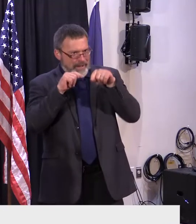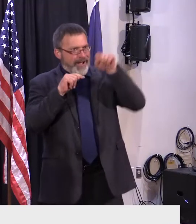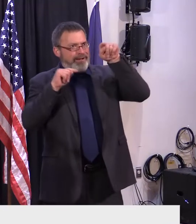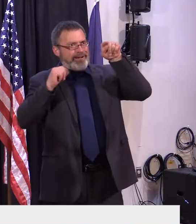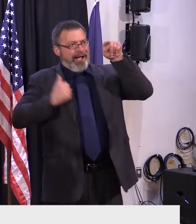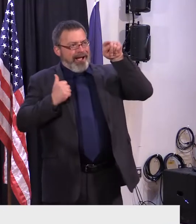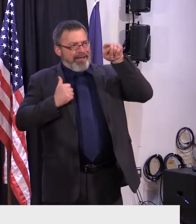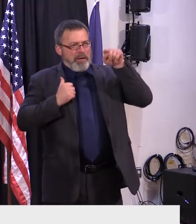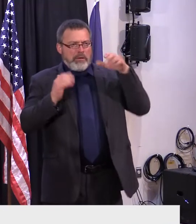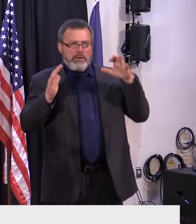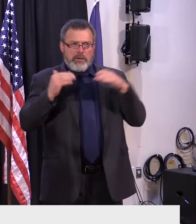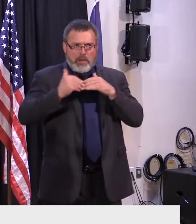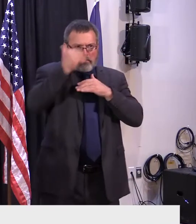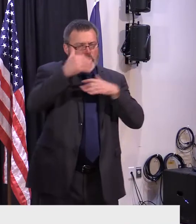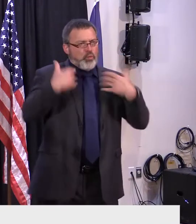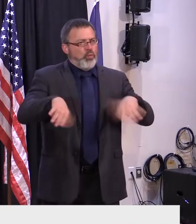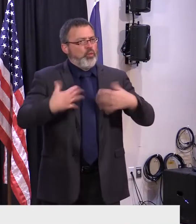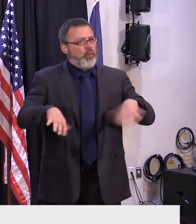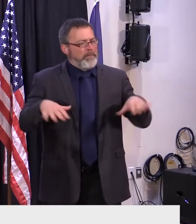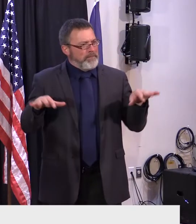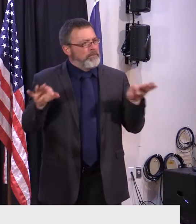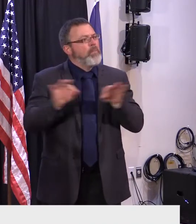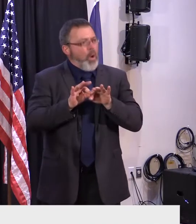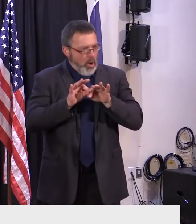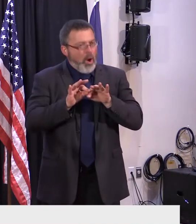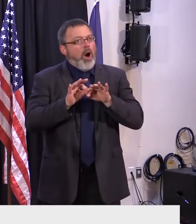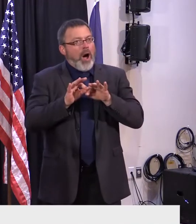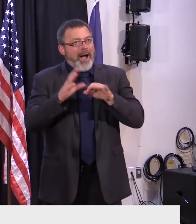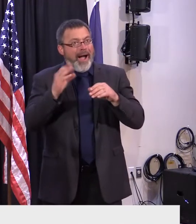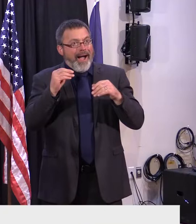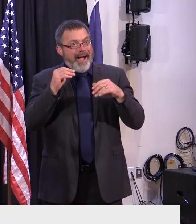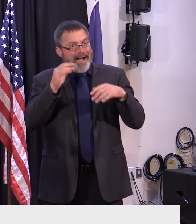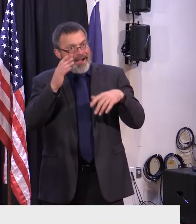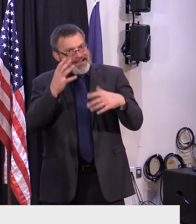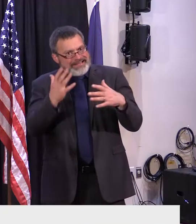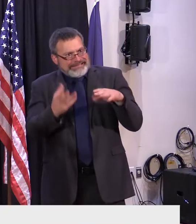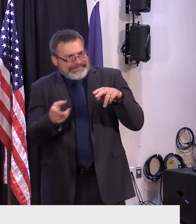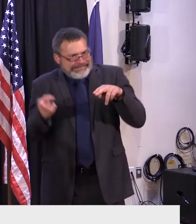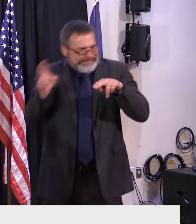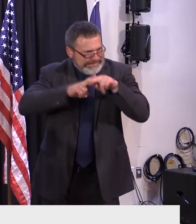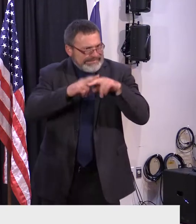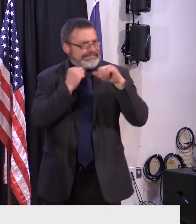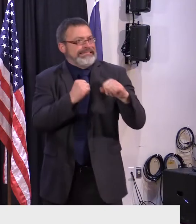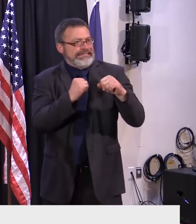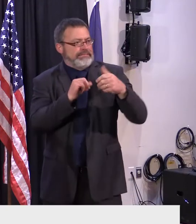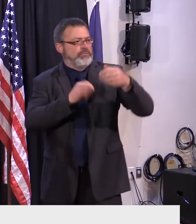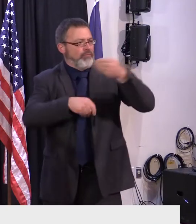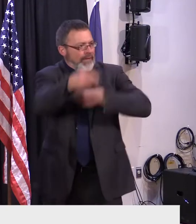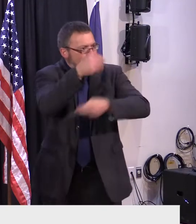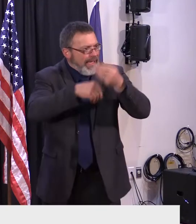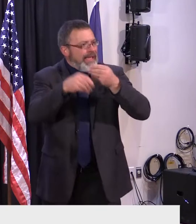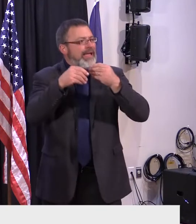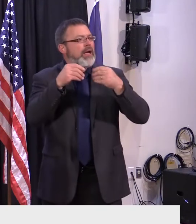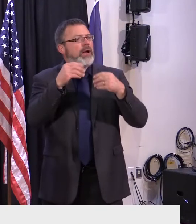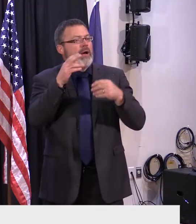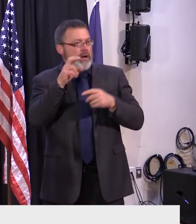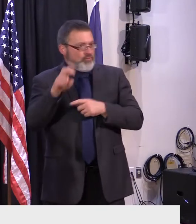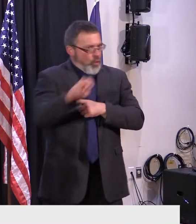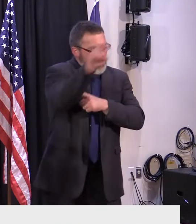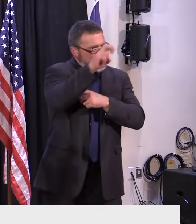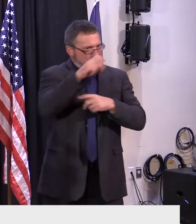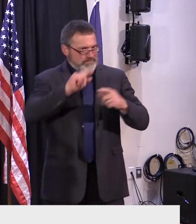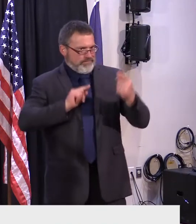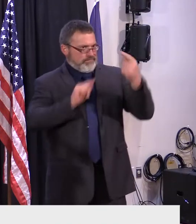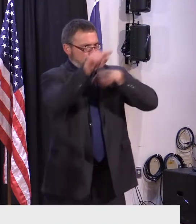strengthen our trade and rebuild the tourism business that we lost due to COVID. The two-day trade mission where I joined the